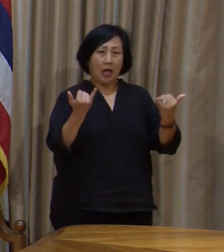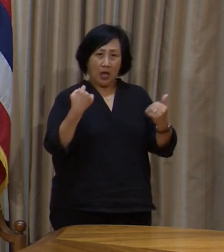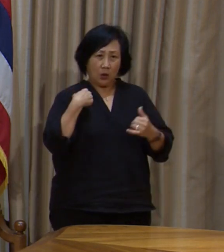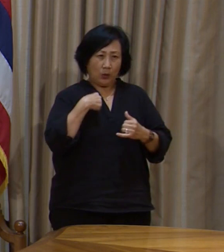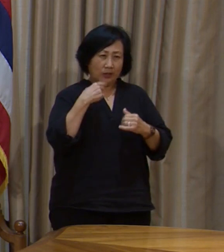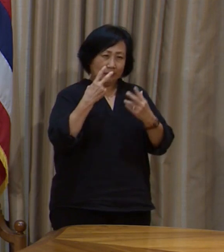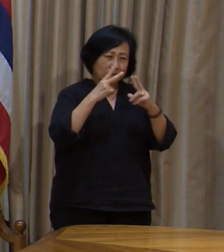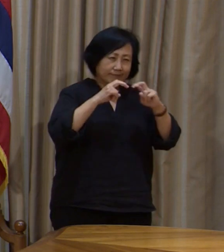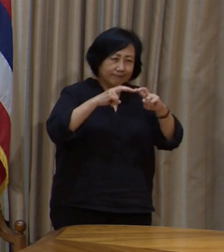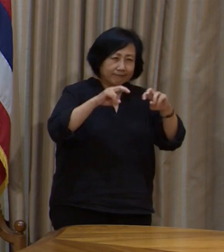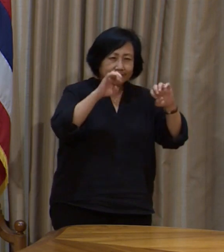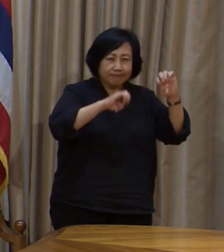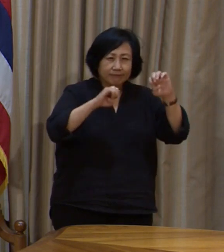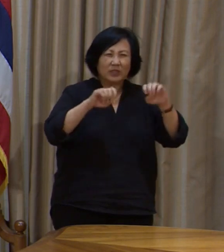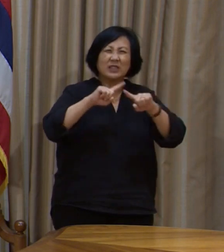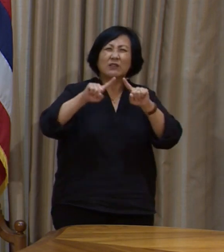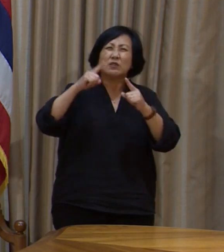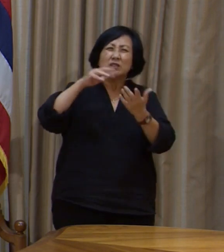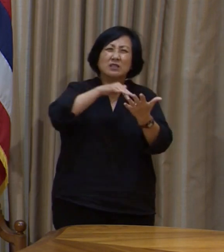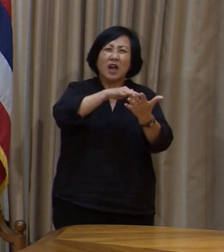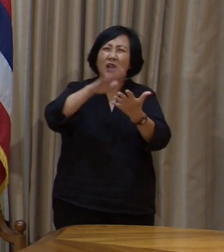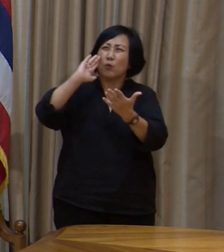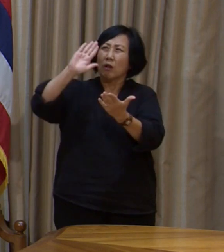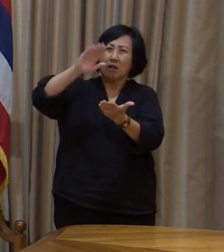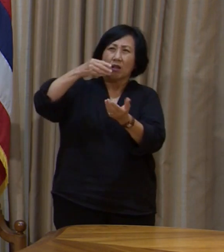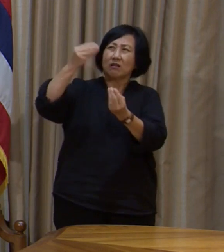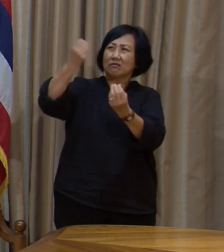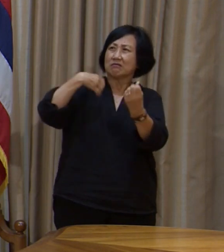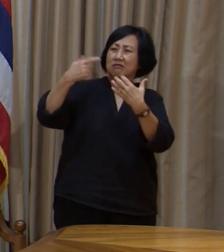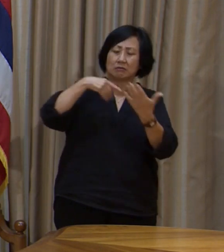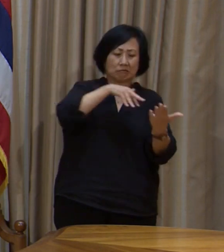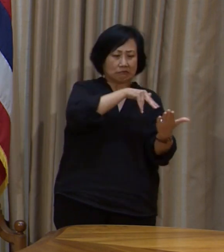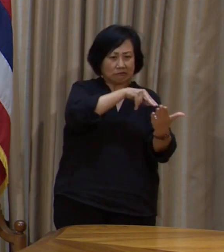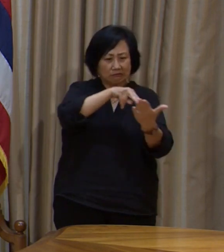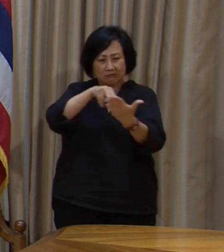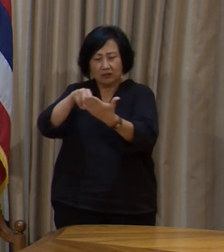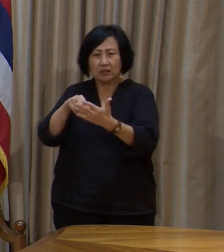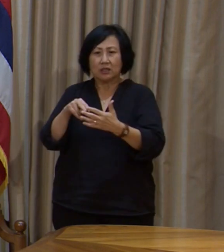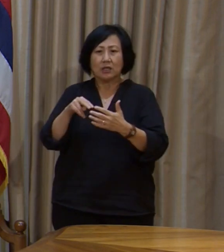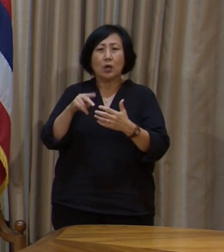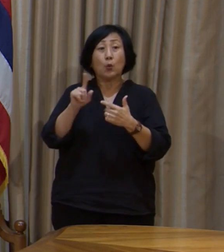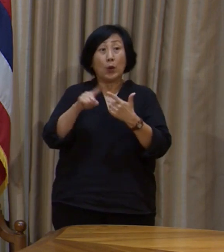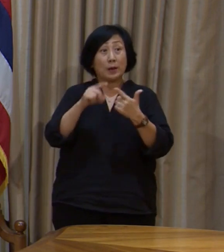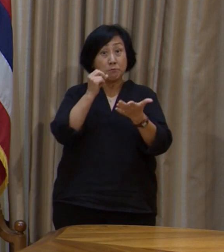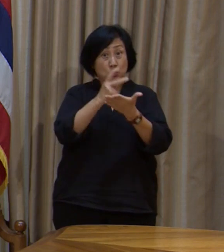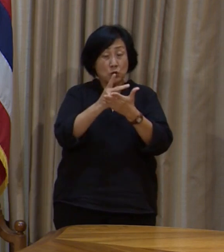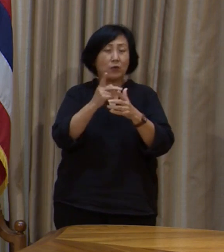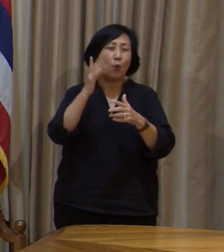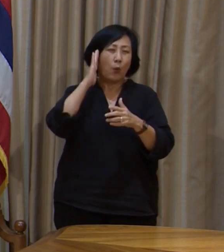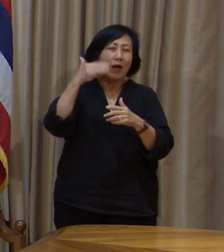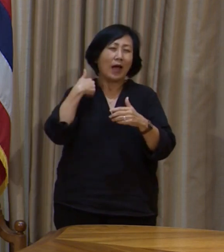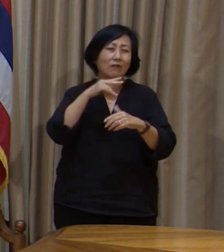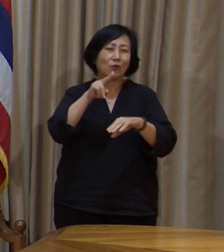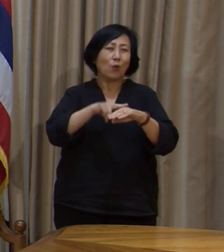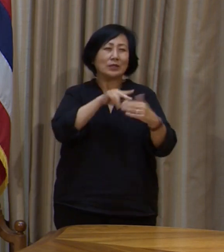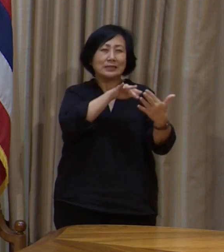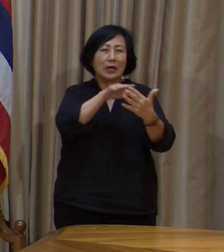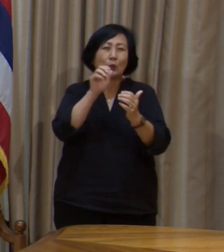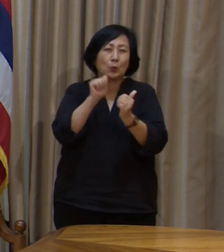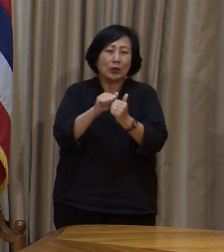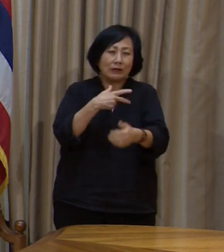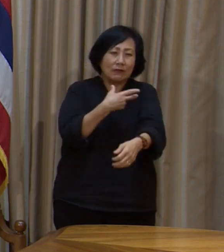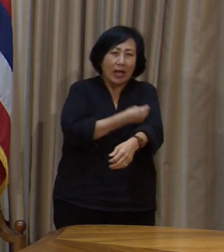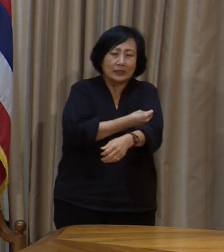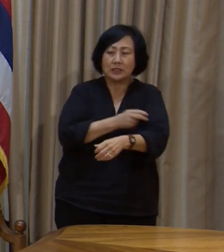the studies that will be accompanying and a vaccine when it's approved. You know, Dr. Char has